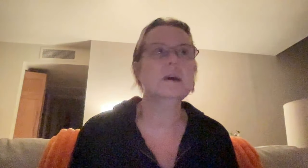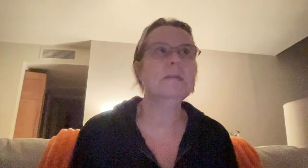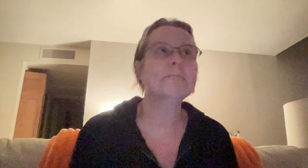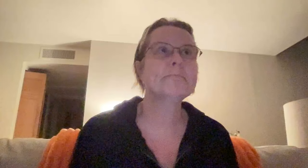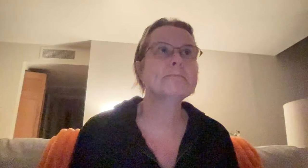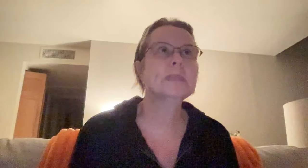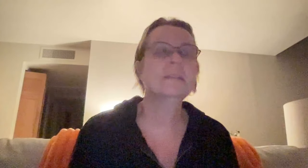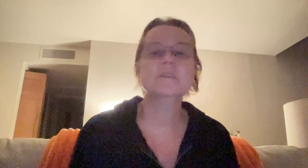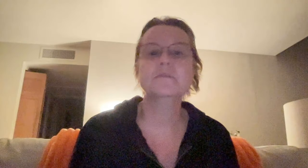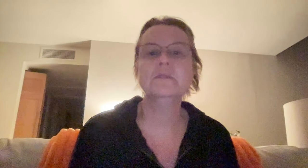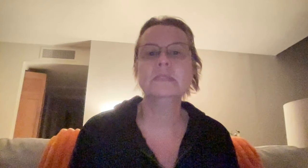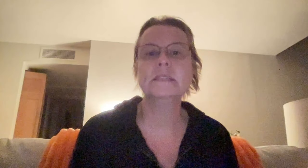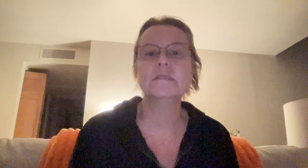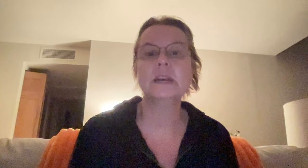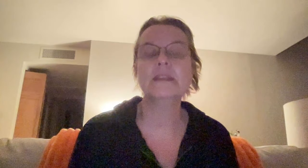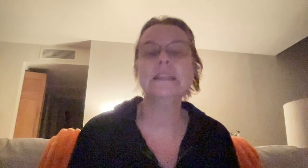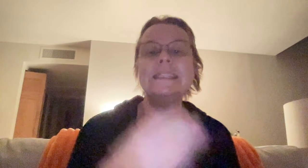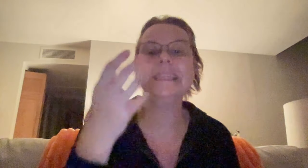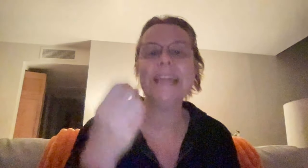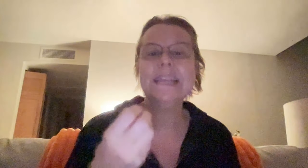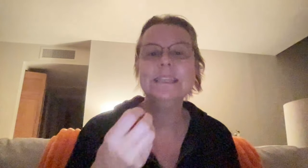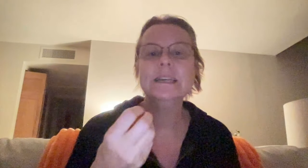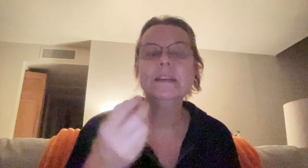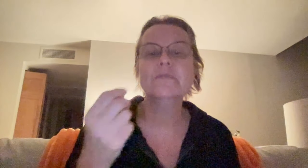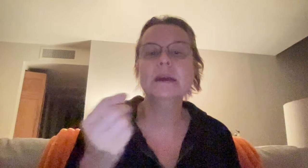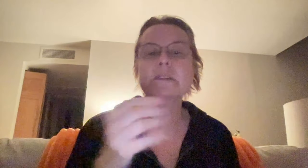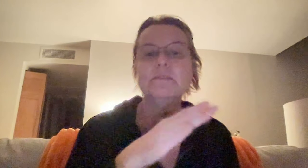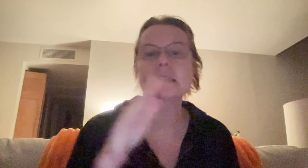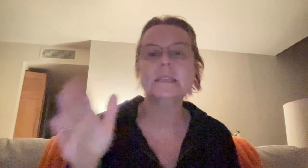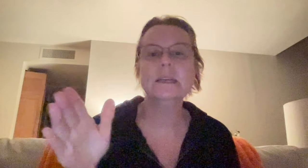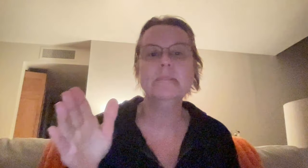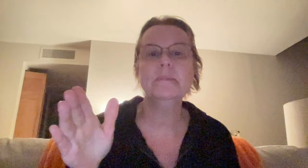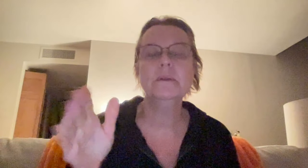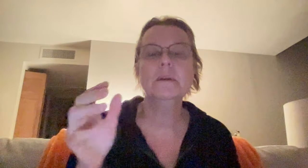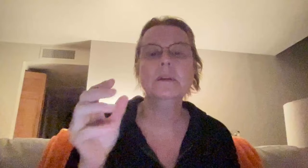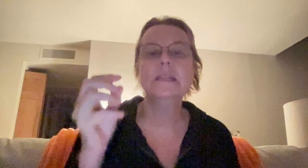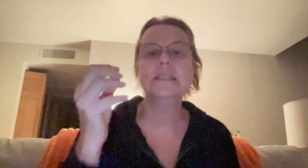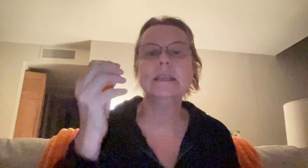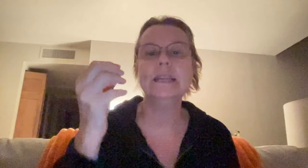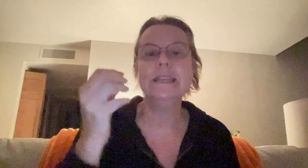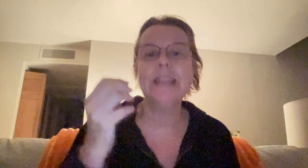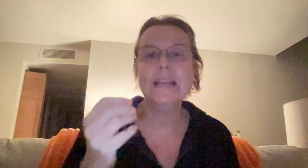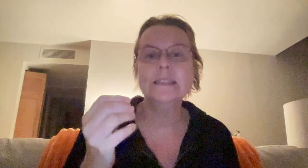way. And there's a real reason for that. That is an innate, your Myers-Briggs type is an innate